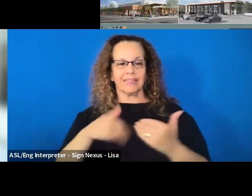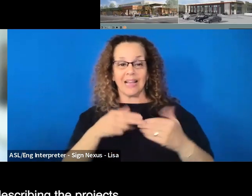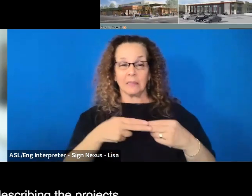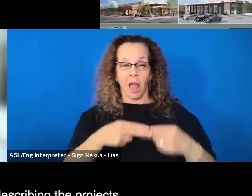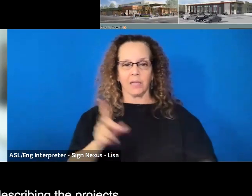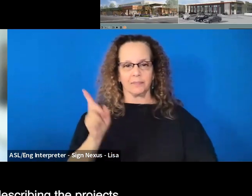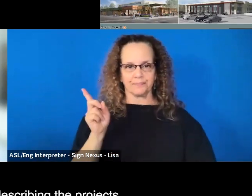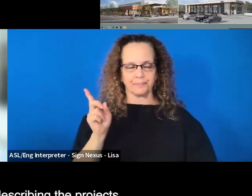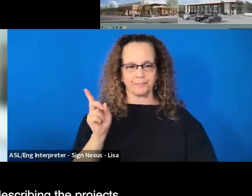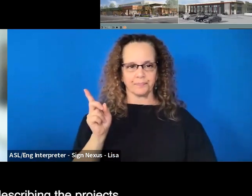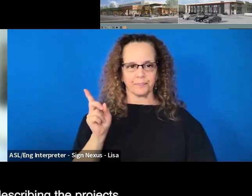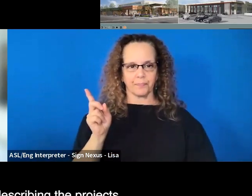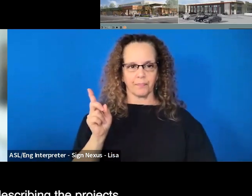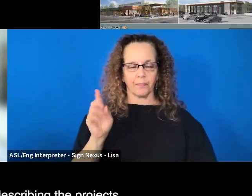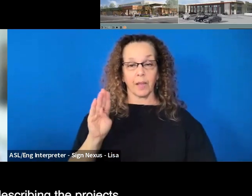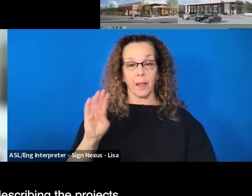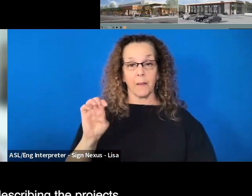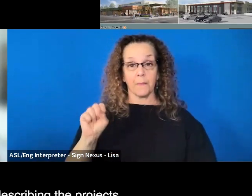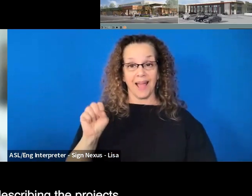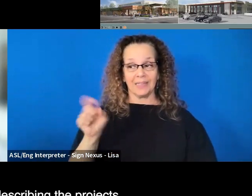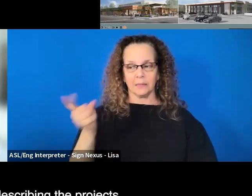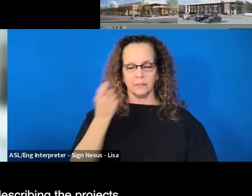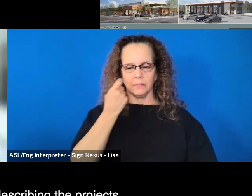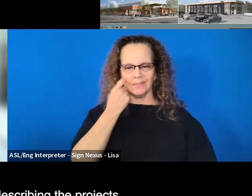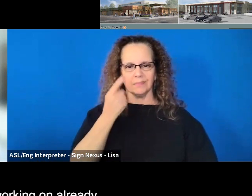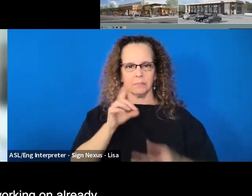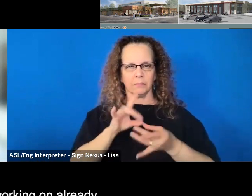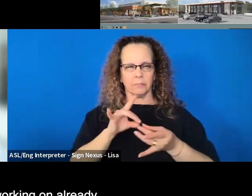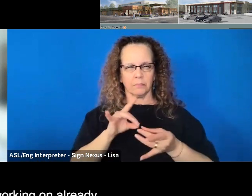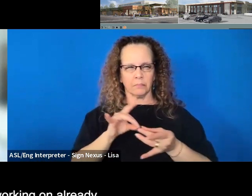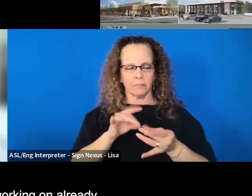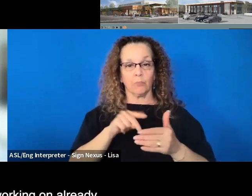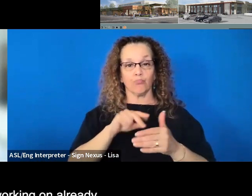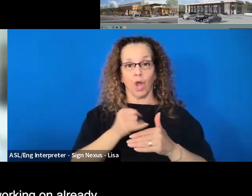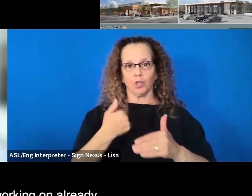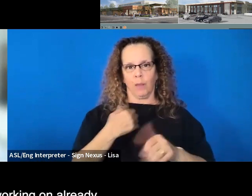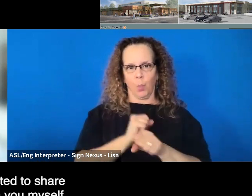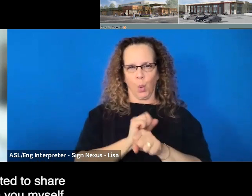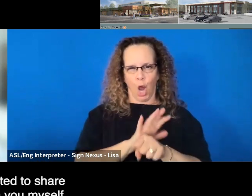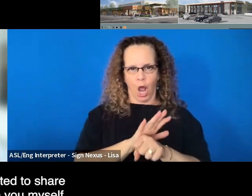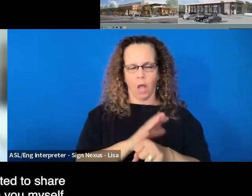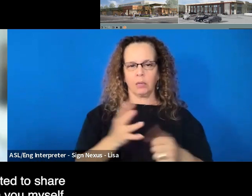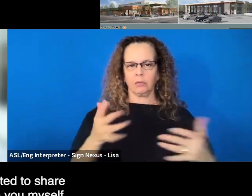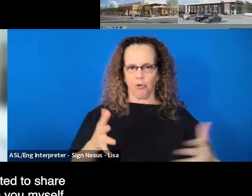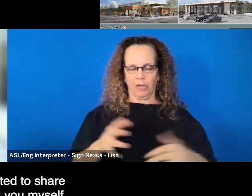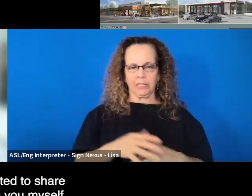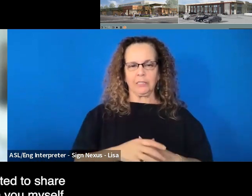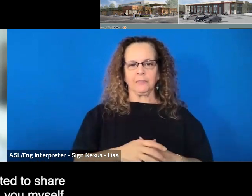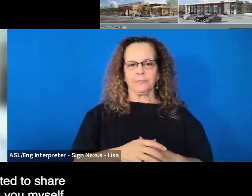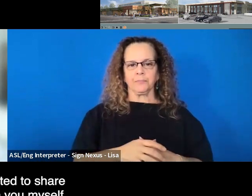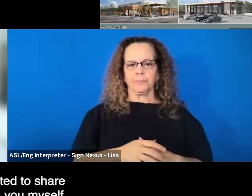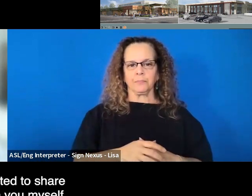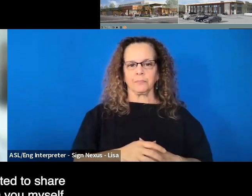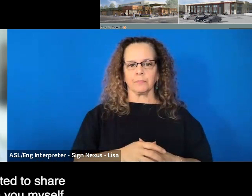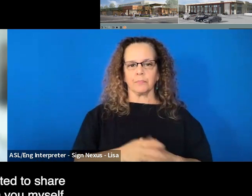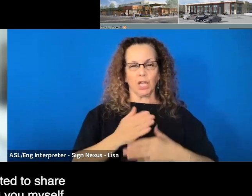And Des started describing the projects that I've been working on already, but I wanted to